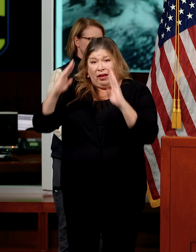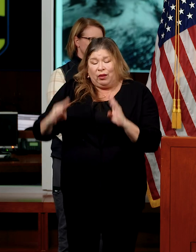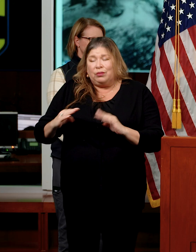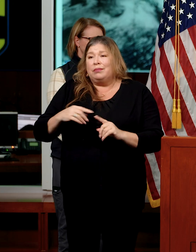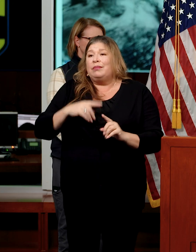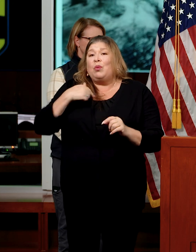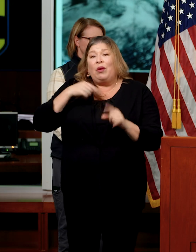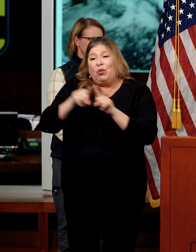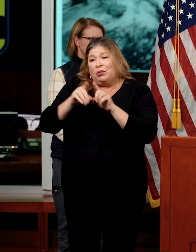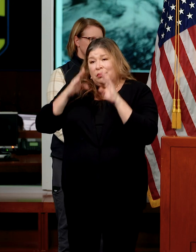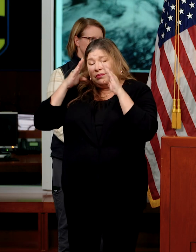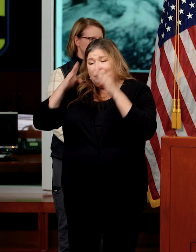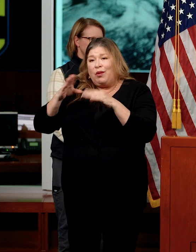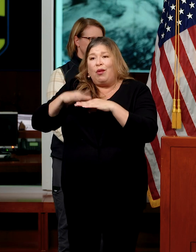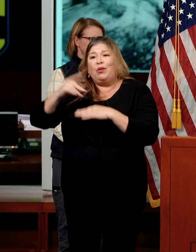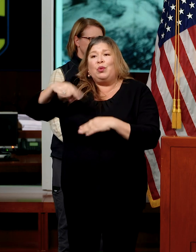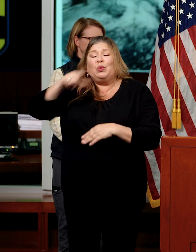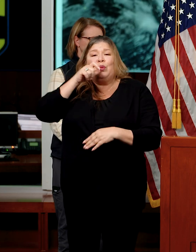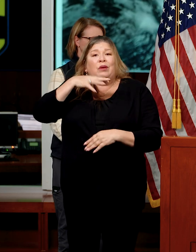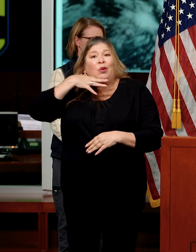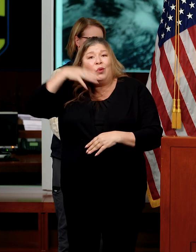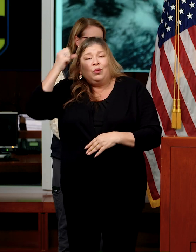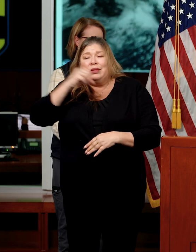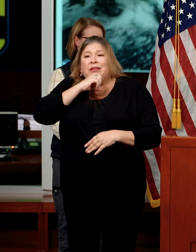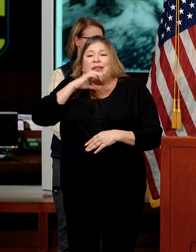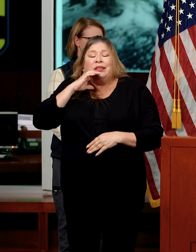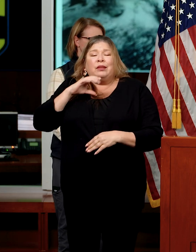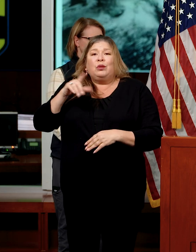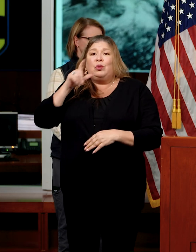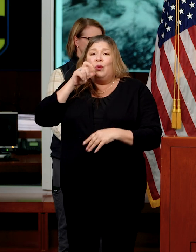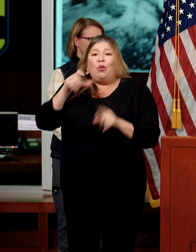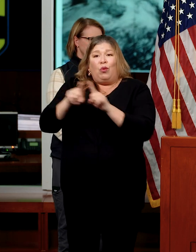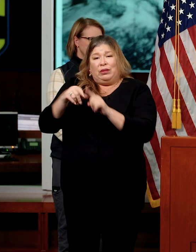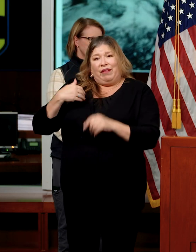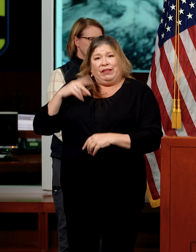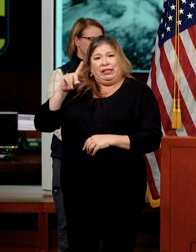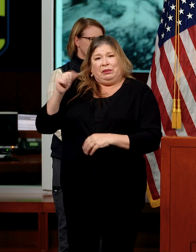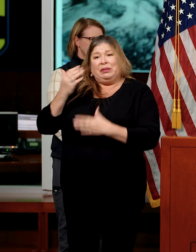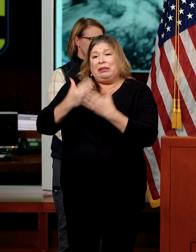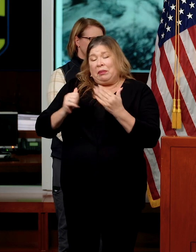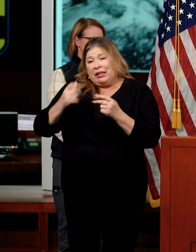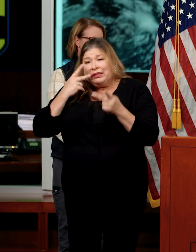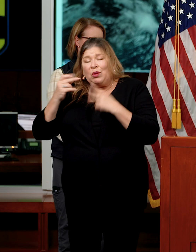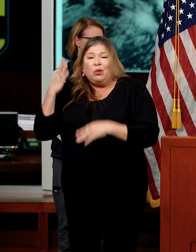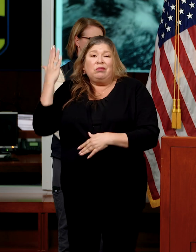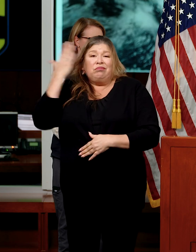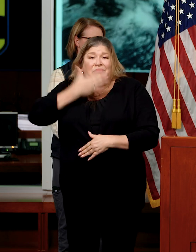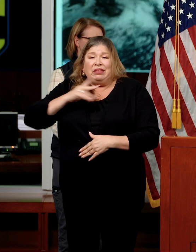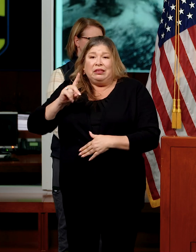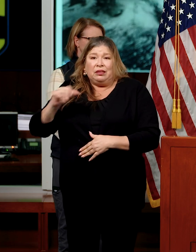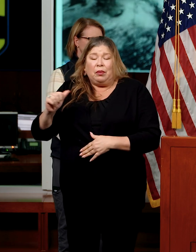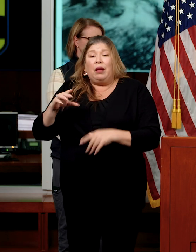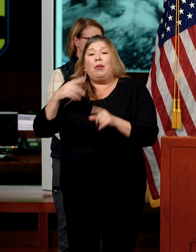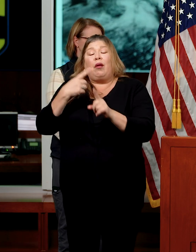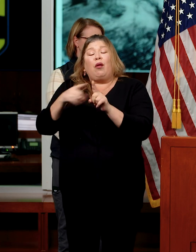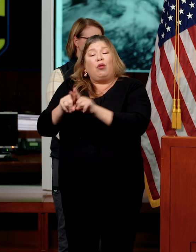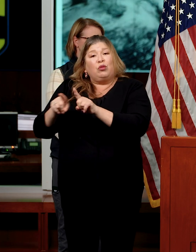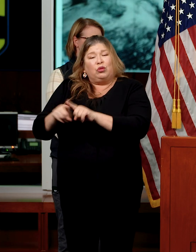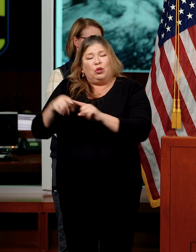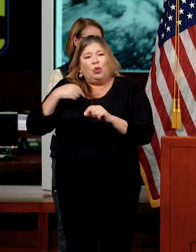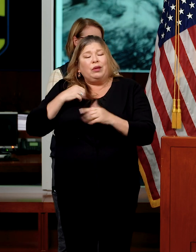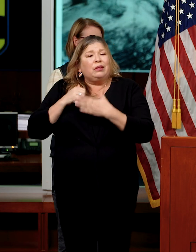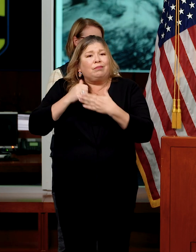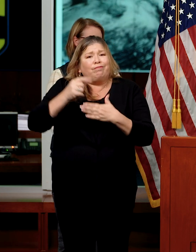vulnerable, those with disabilities both visible and invisible, and people residing in our congregate settings across